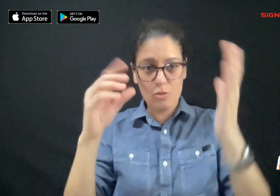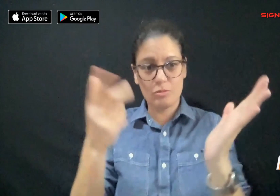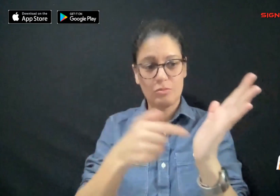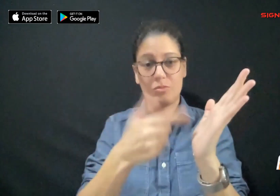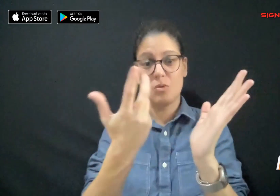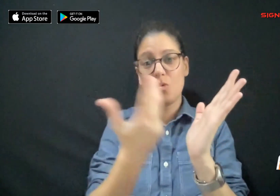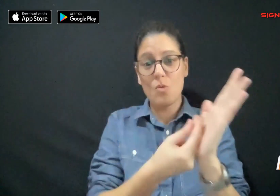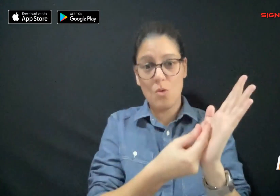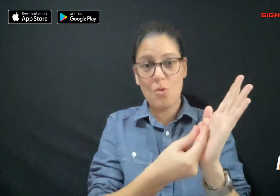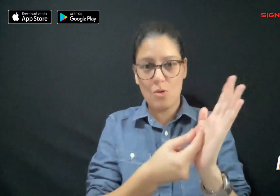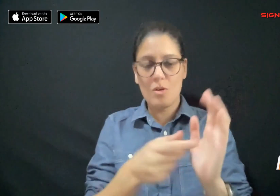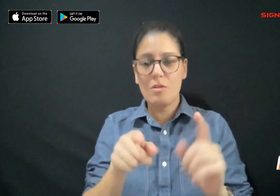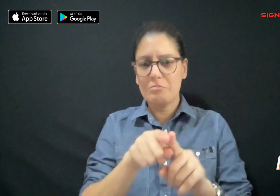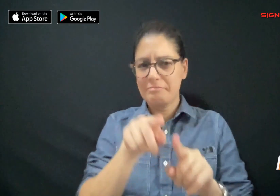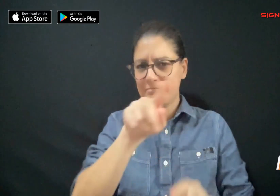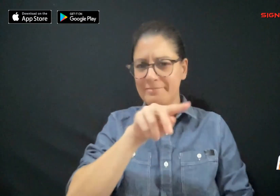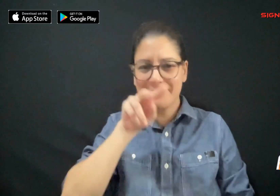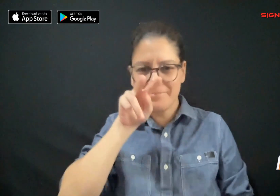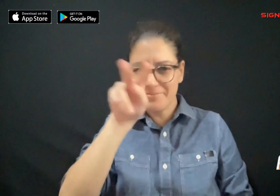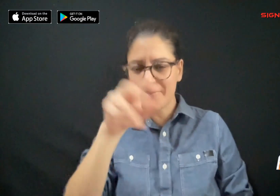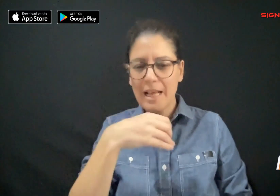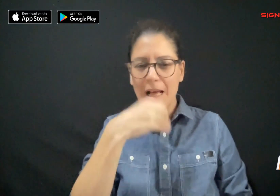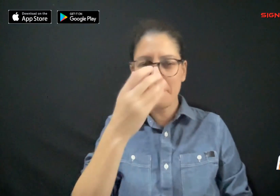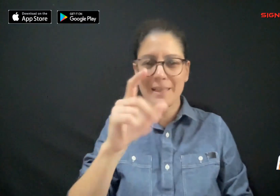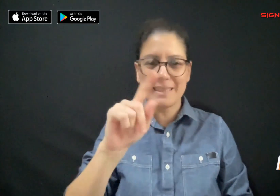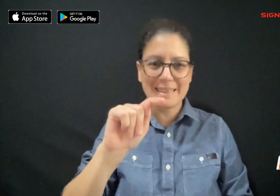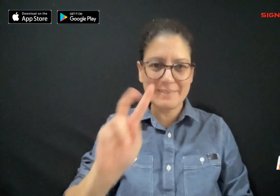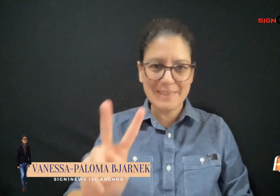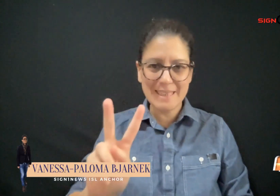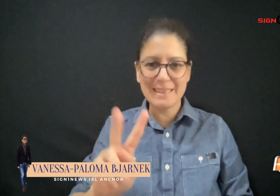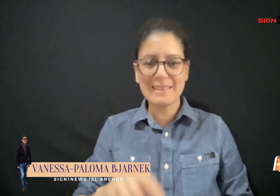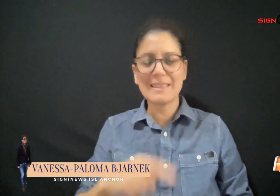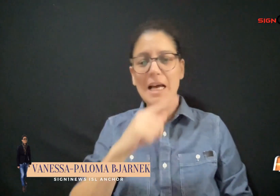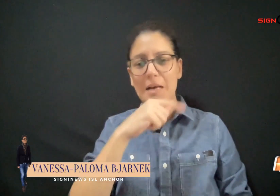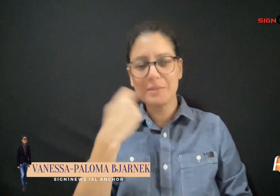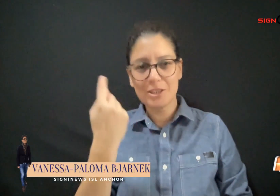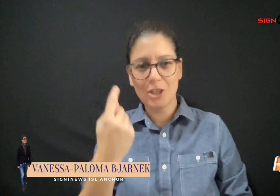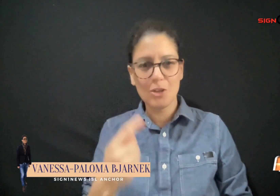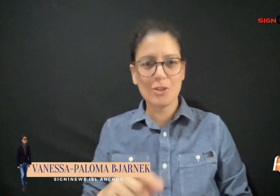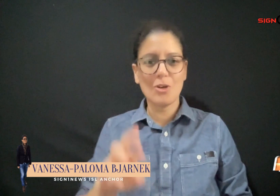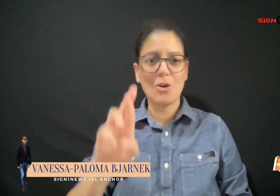smartphone and you can also watch on Apple TV Amazon and Roku